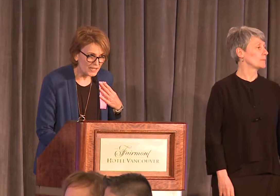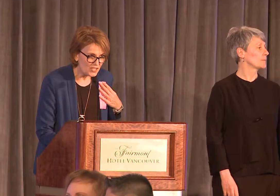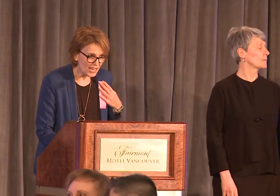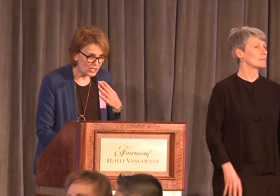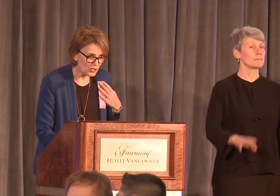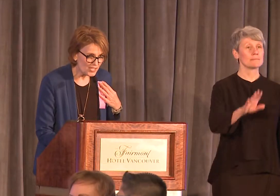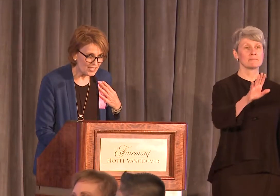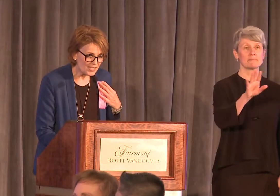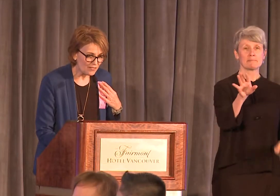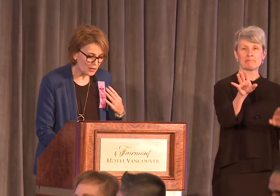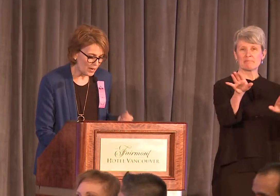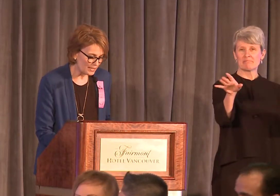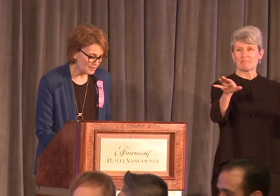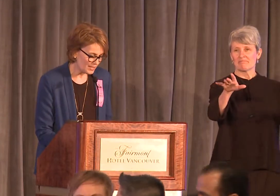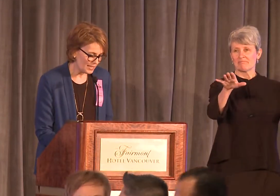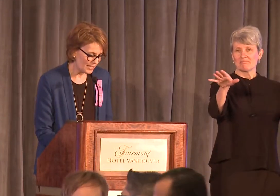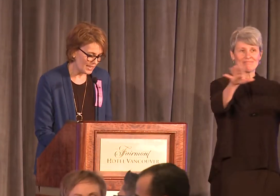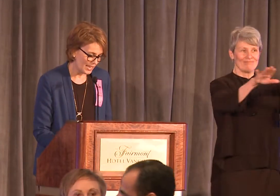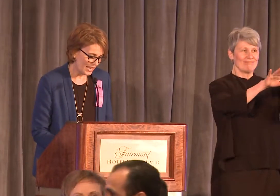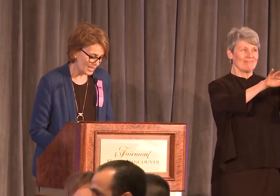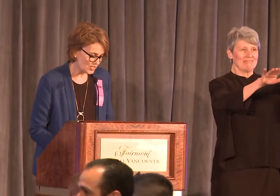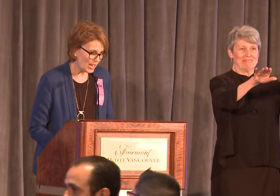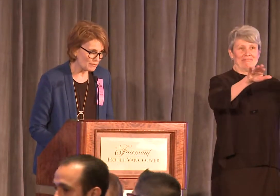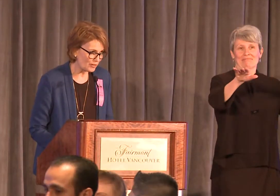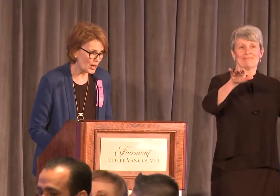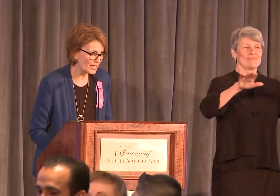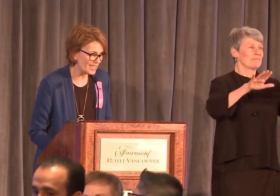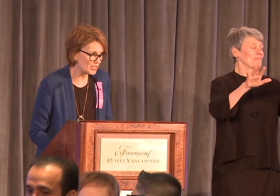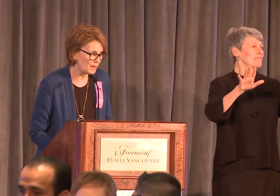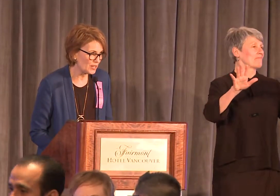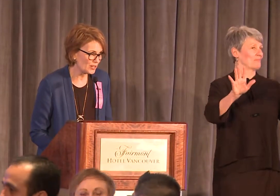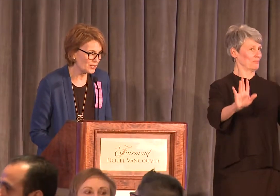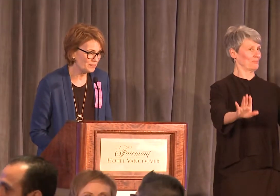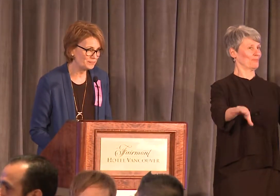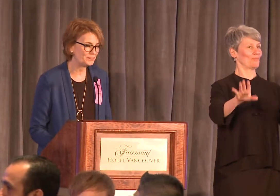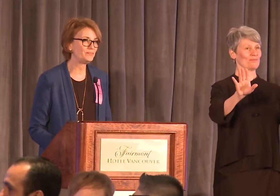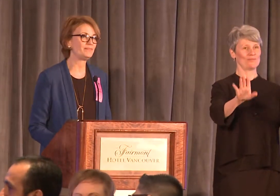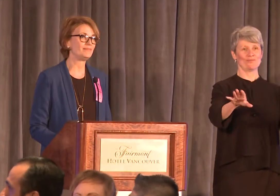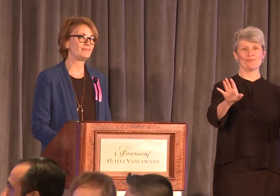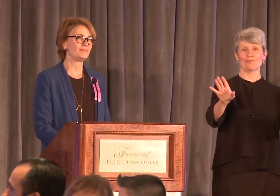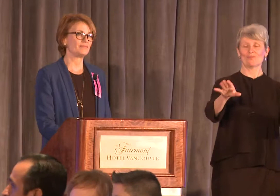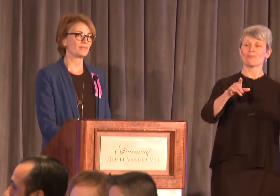Hello, please take your seats, everyone. It's time for our guest speaker.